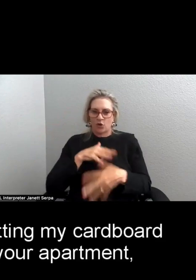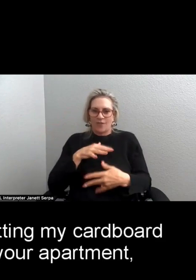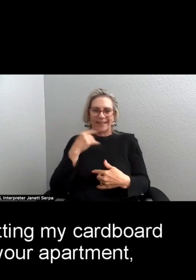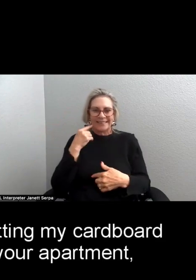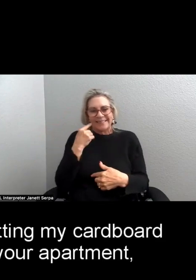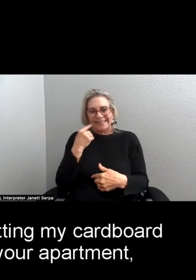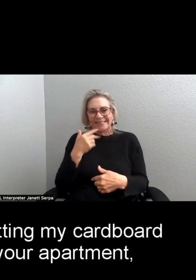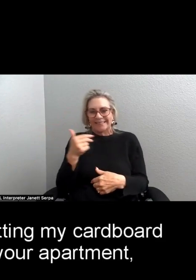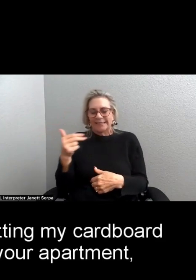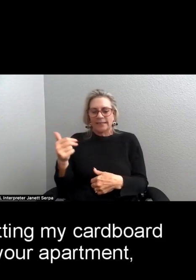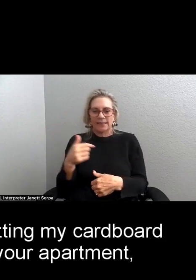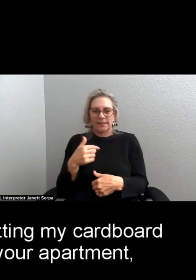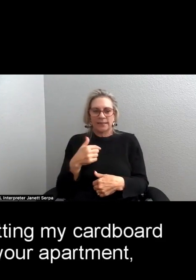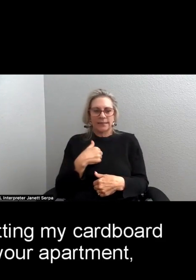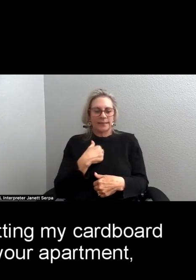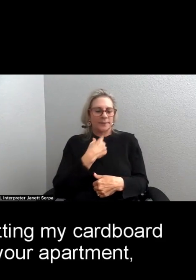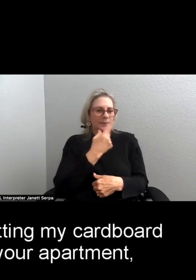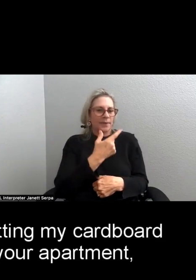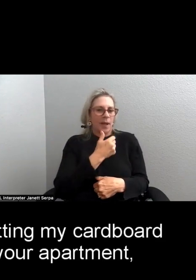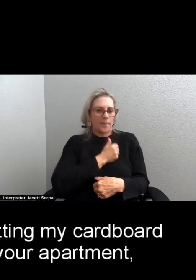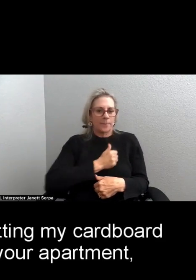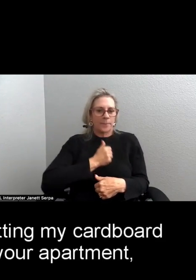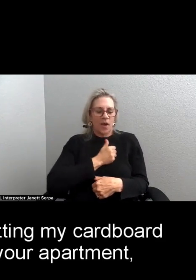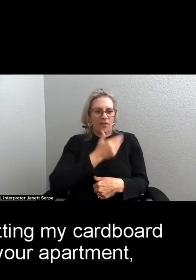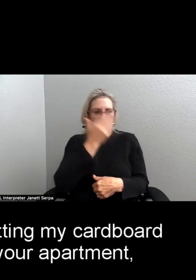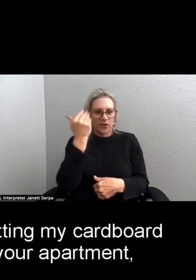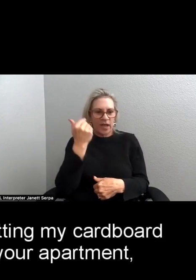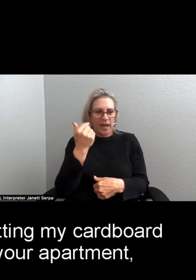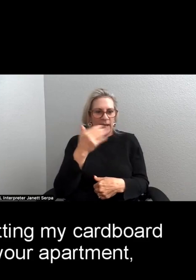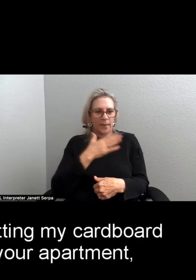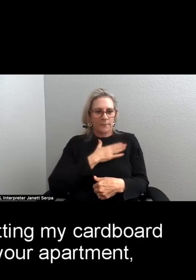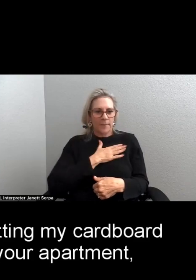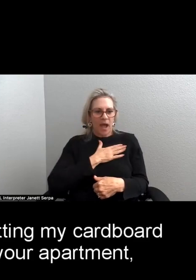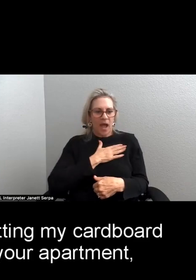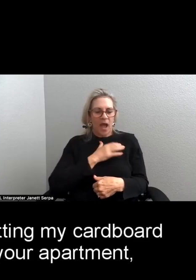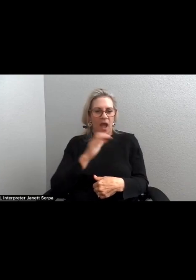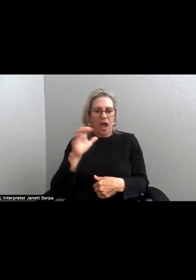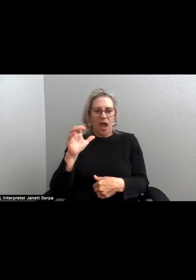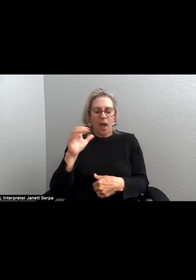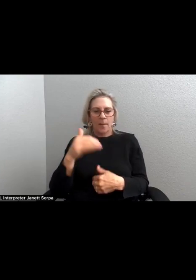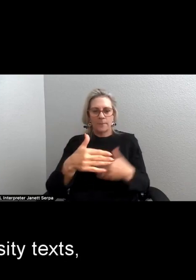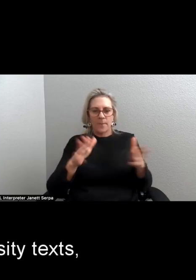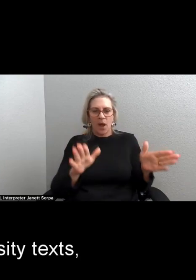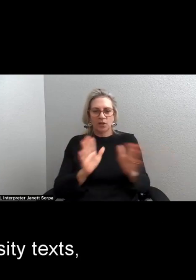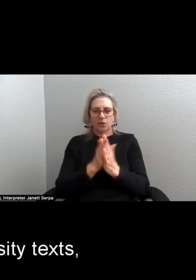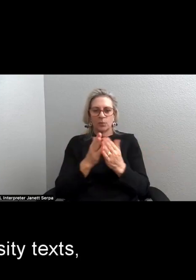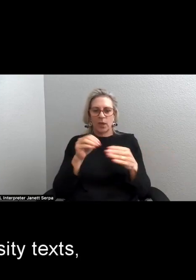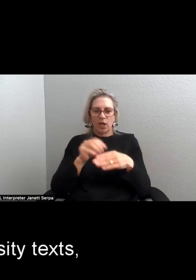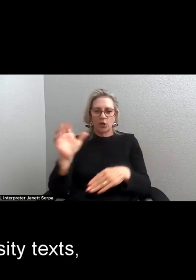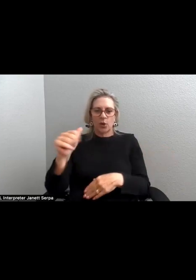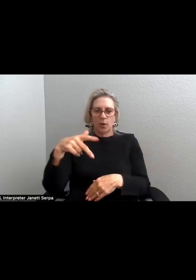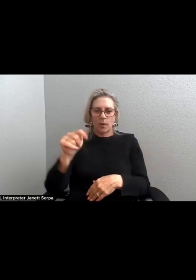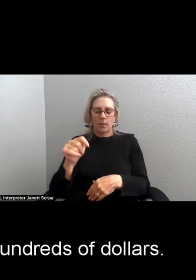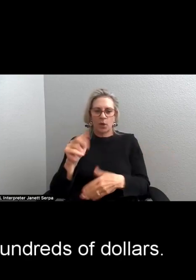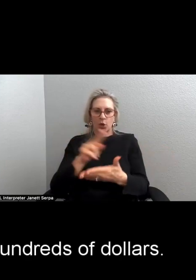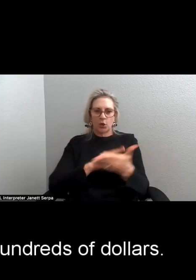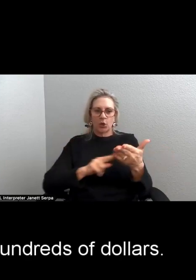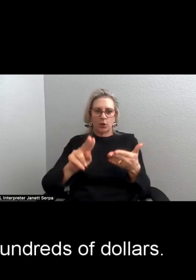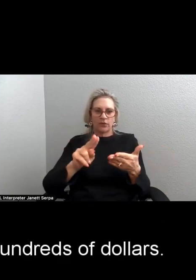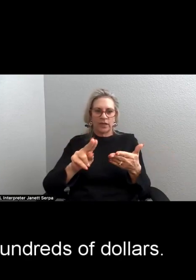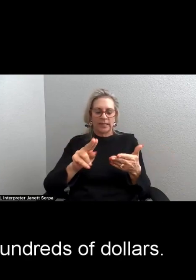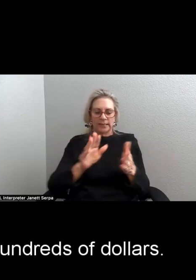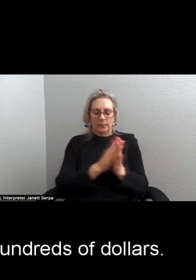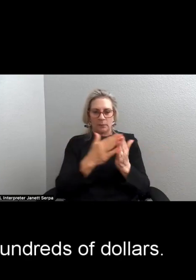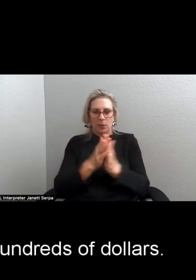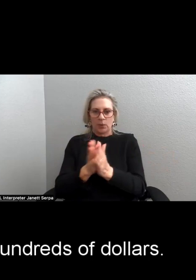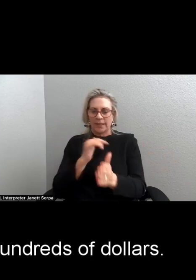I apologize for forgetting my cardboard box of books in your apartment, the university texts for which I've